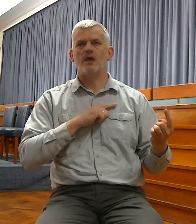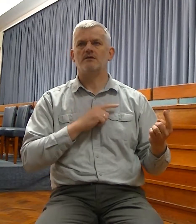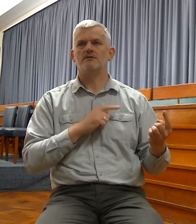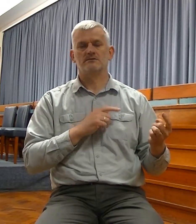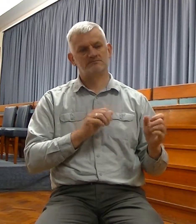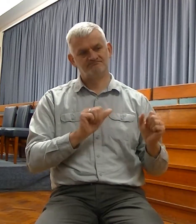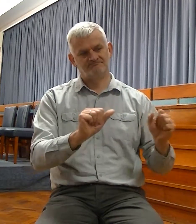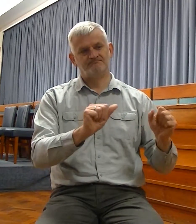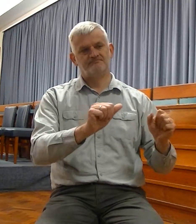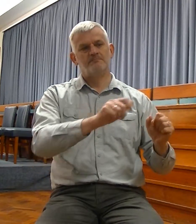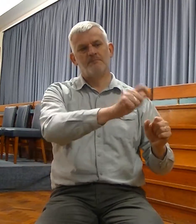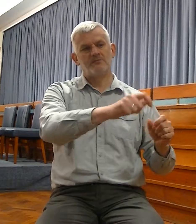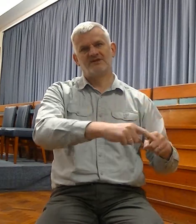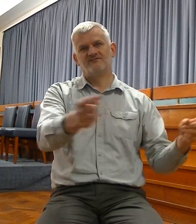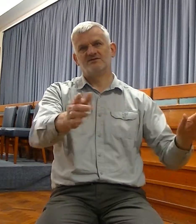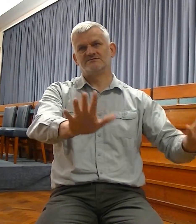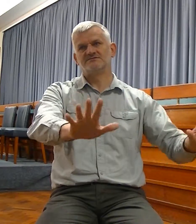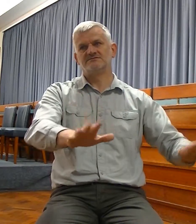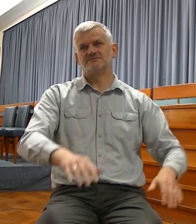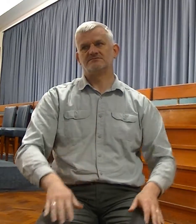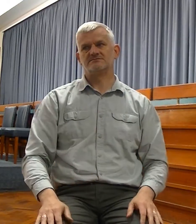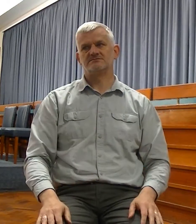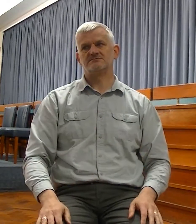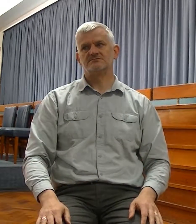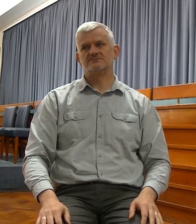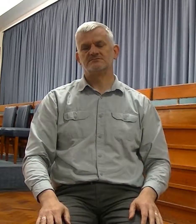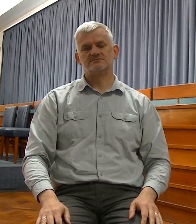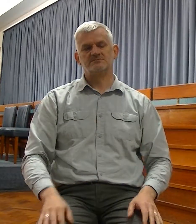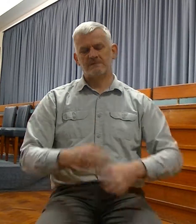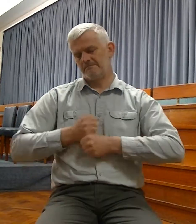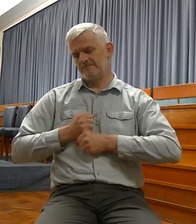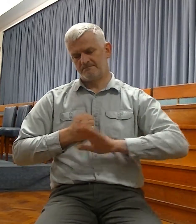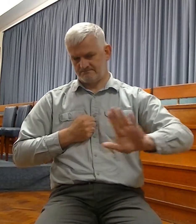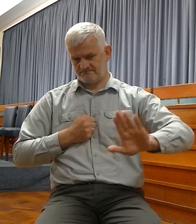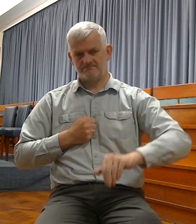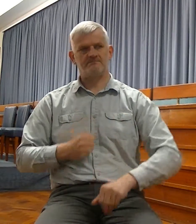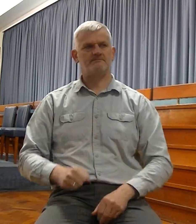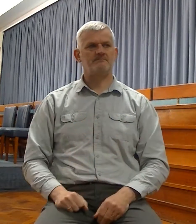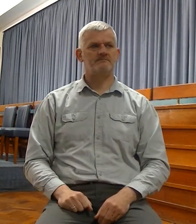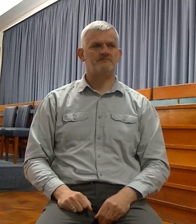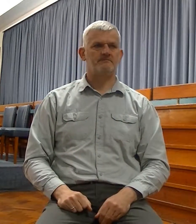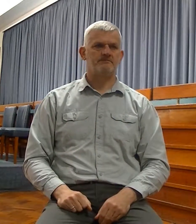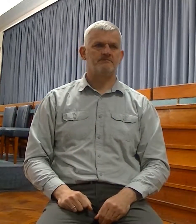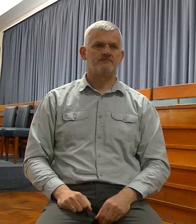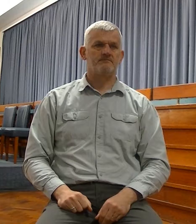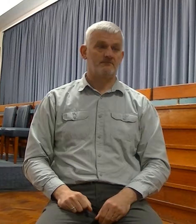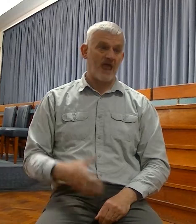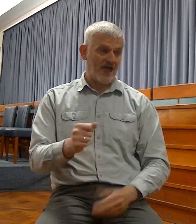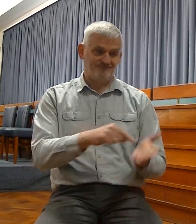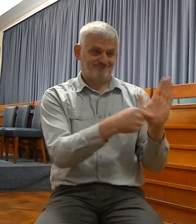generation. They were not to be privileged. They those things, though they had already been revealed. But